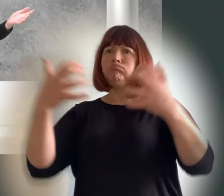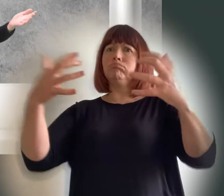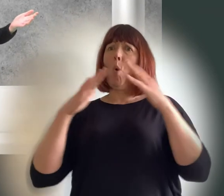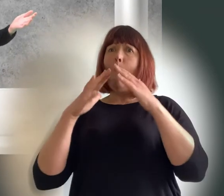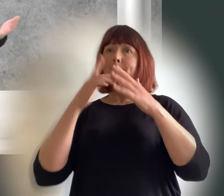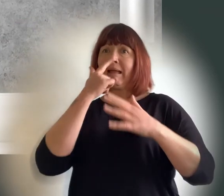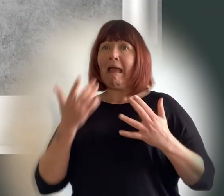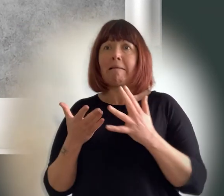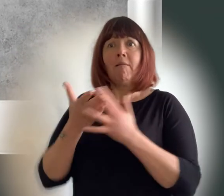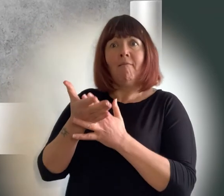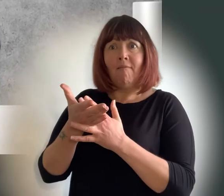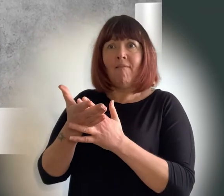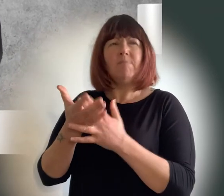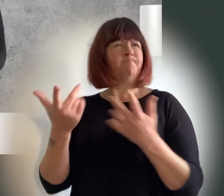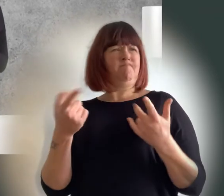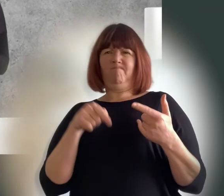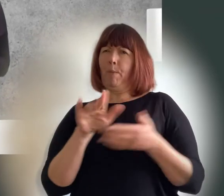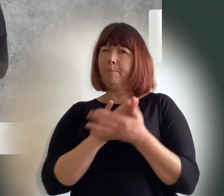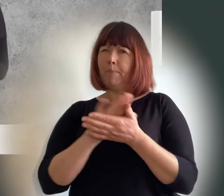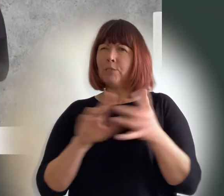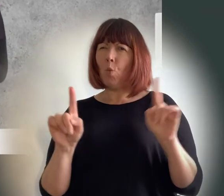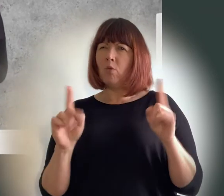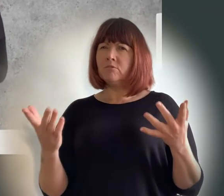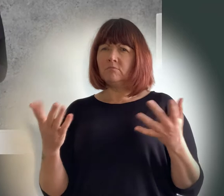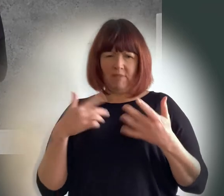and what can you expect if you buy a ticket to an online or live stream show